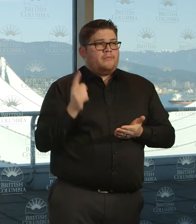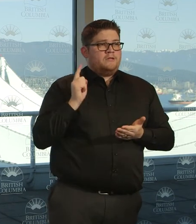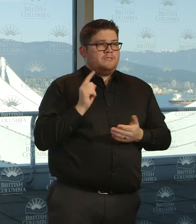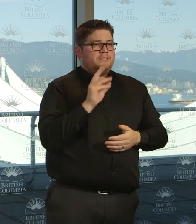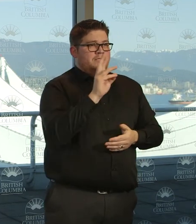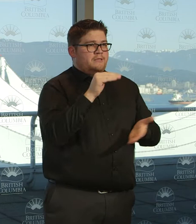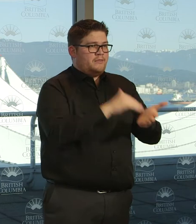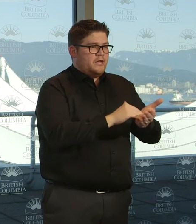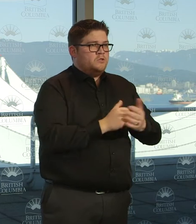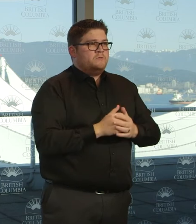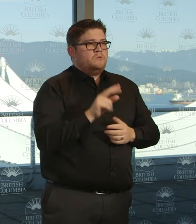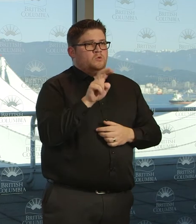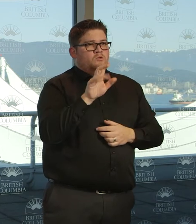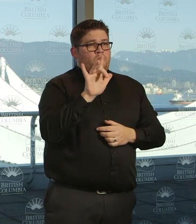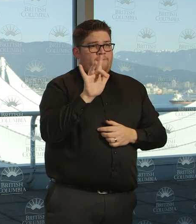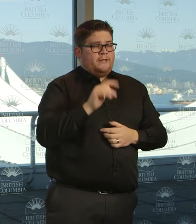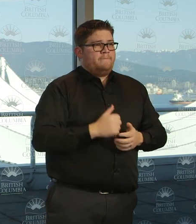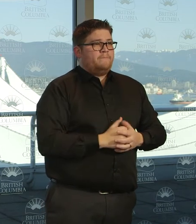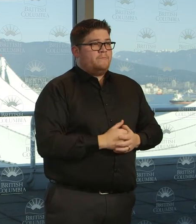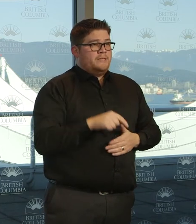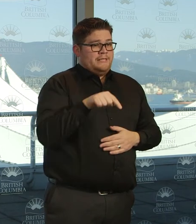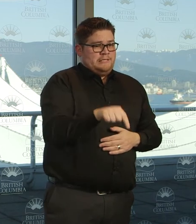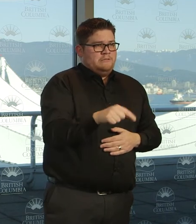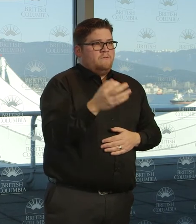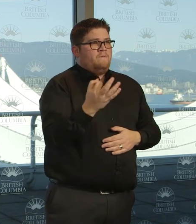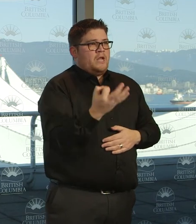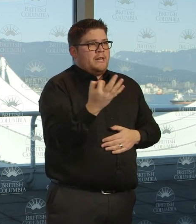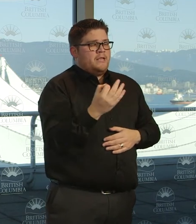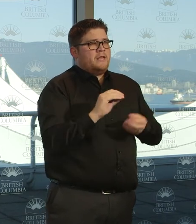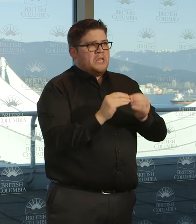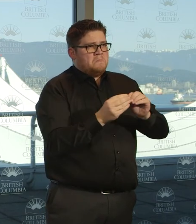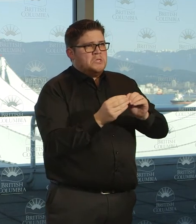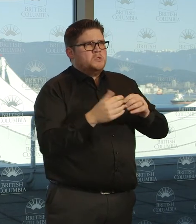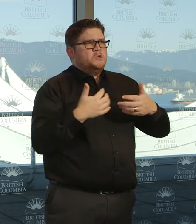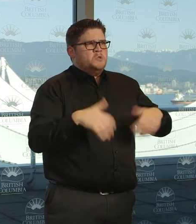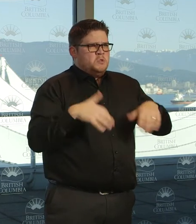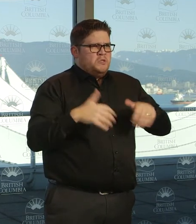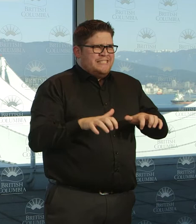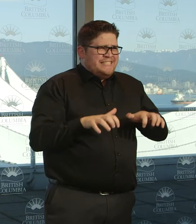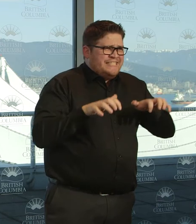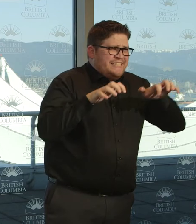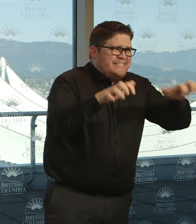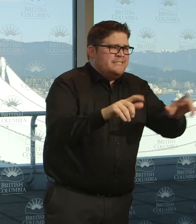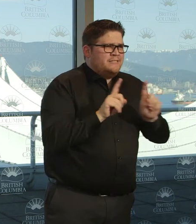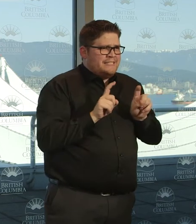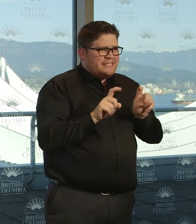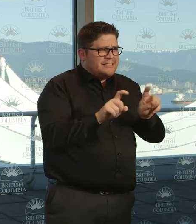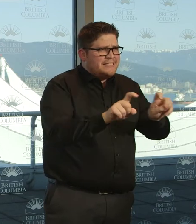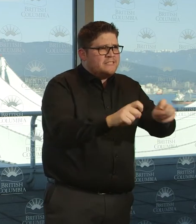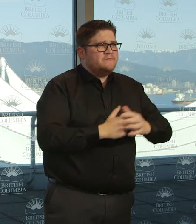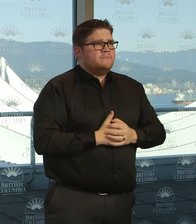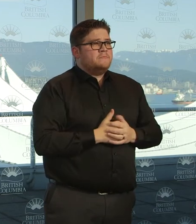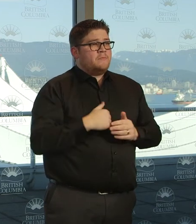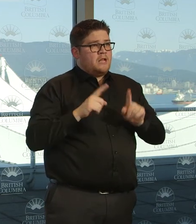that you're going to receive this Friday indicates the growing intensity of testing. And while our testing has become more